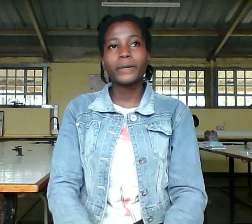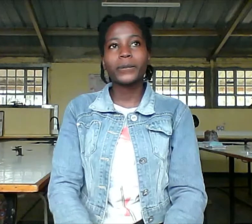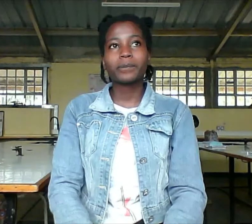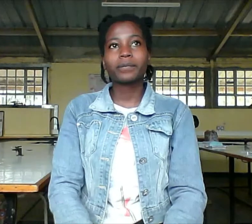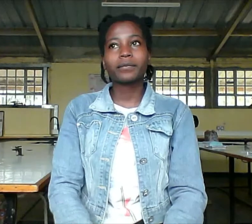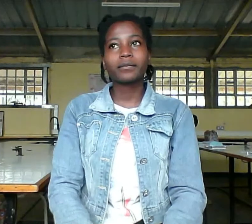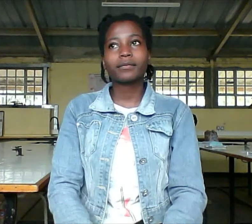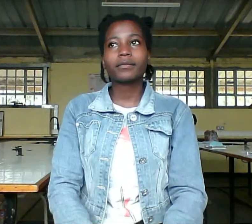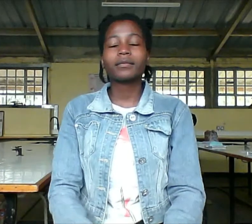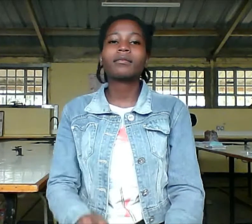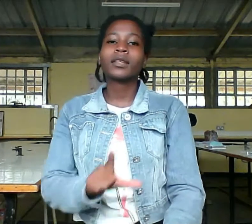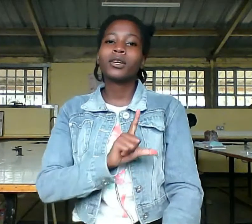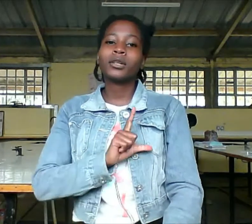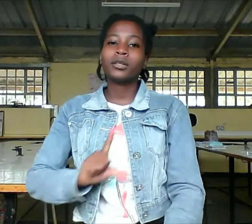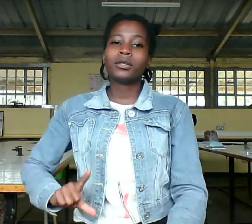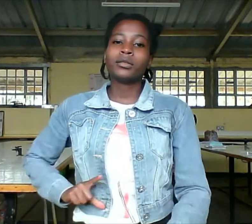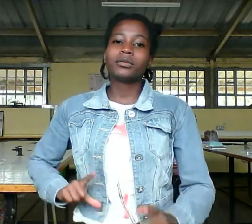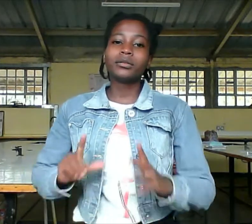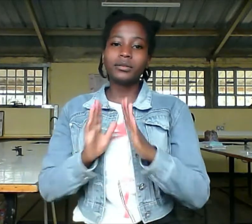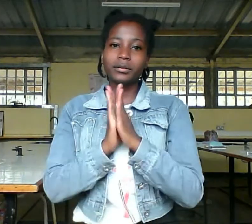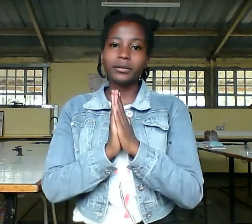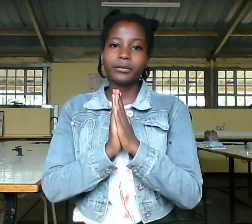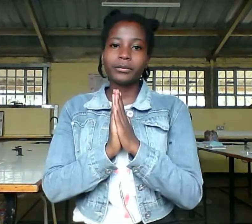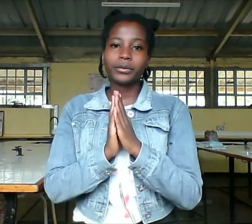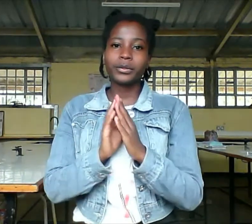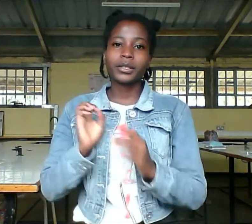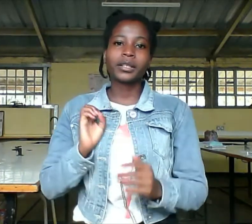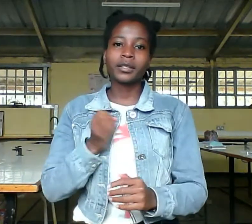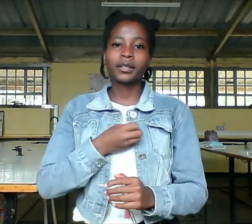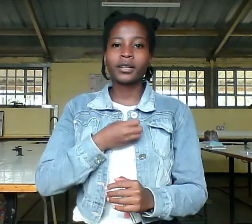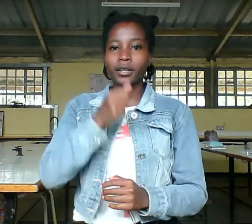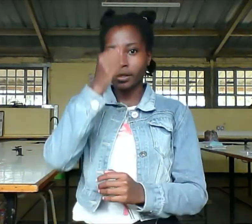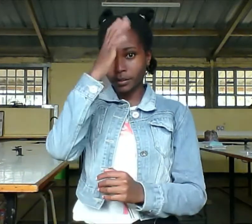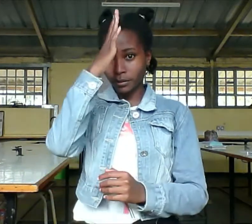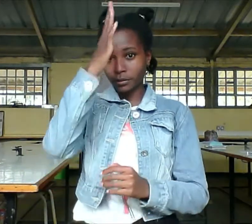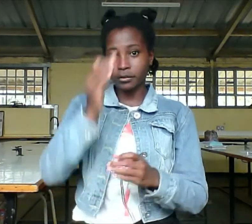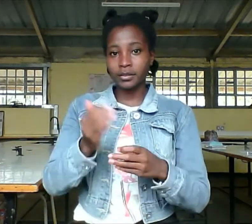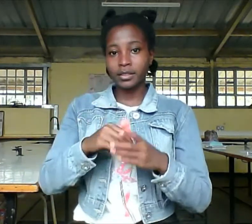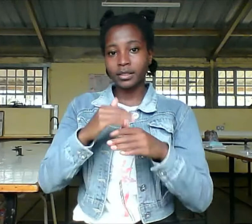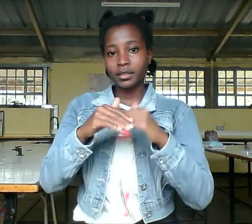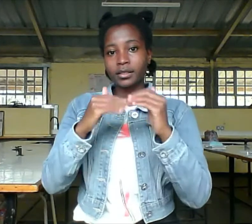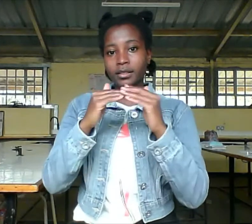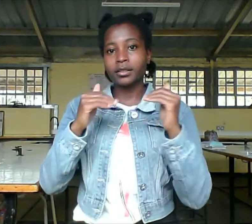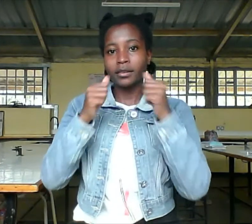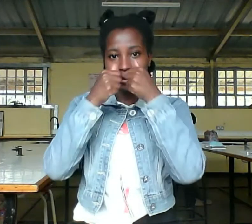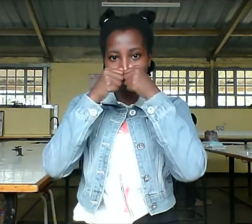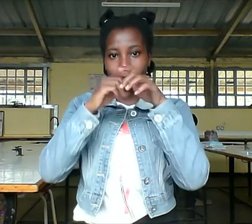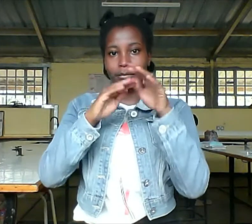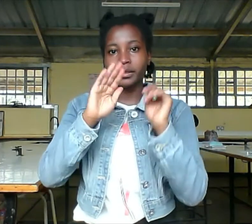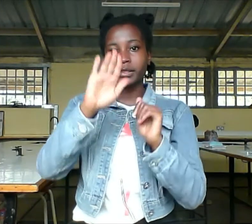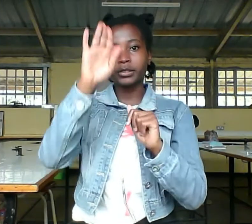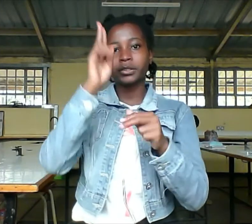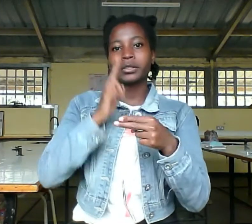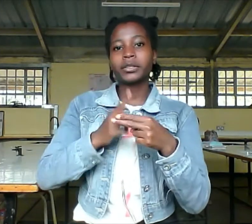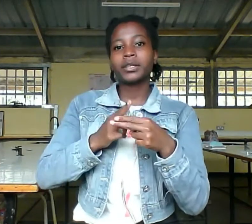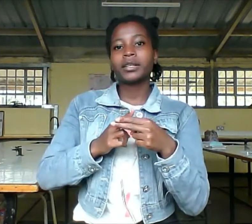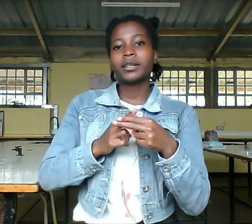The Lord's Prayer, our Father who acts in heaven, hallowed be the name, the kingdom